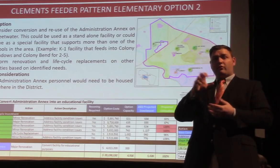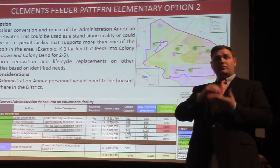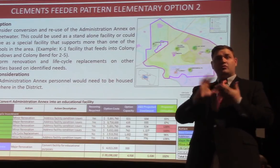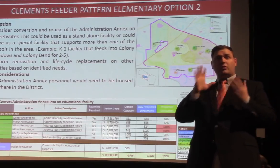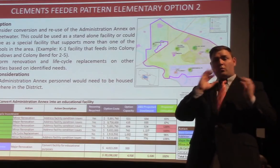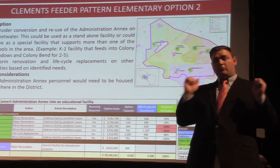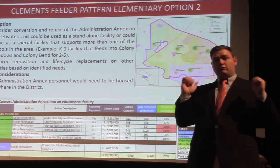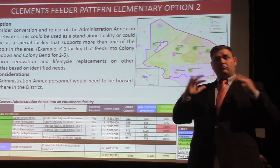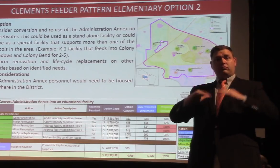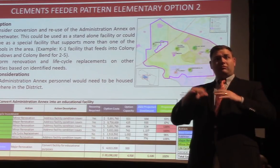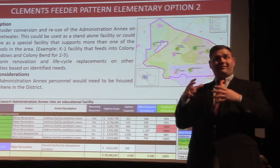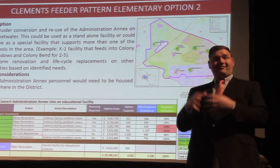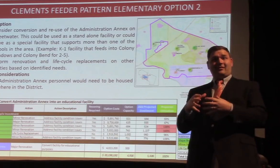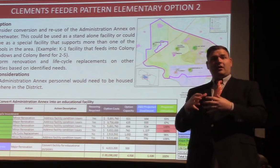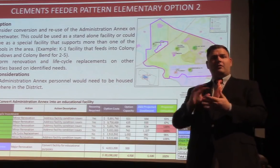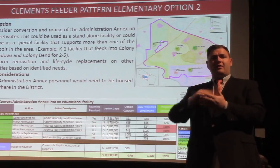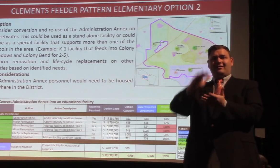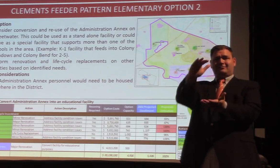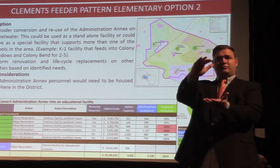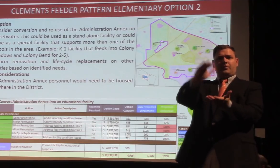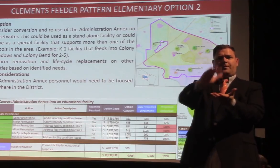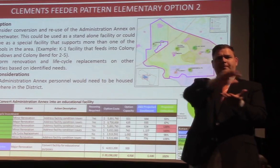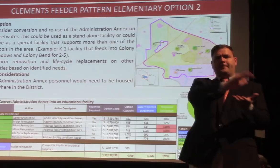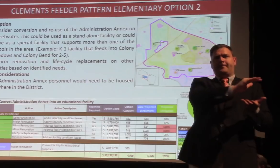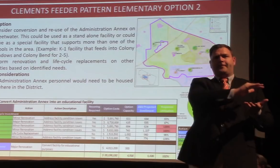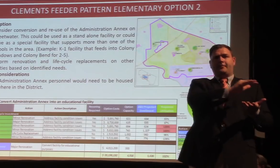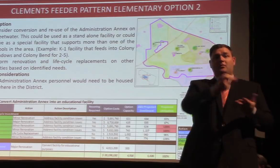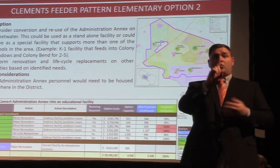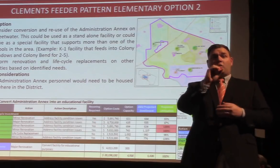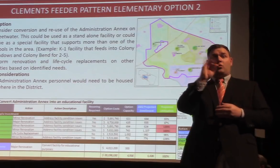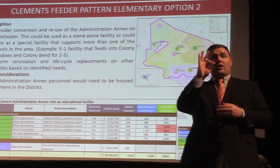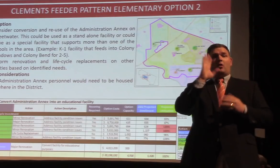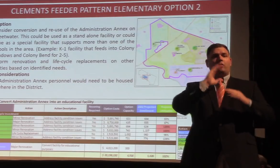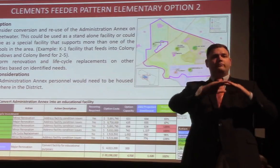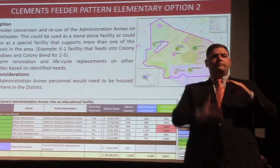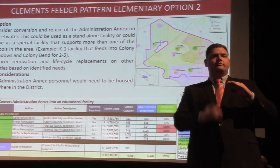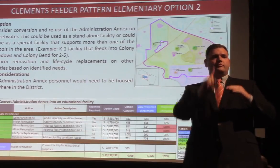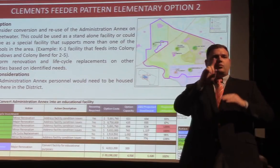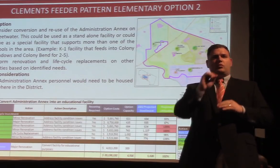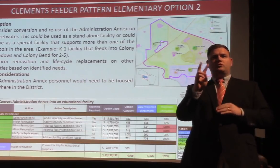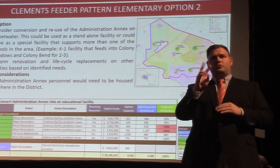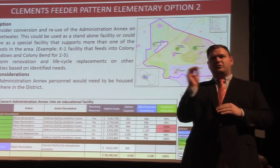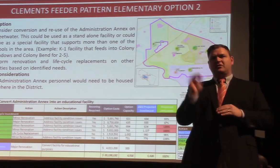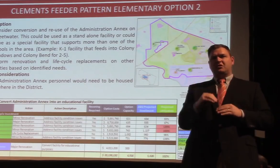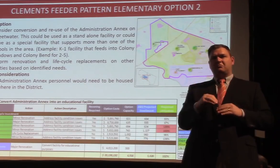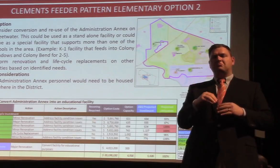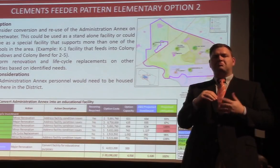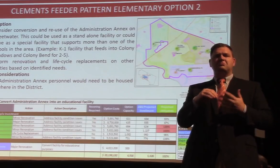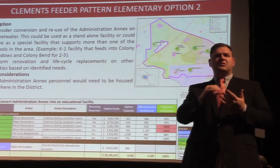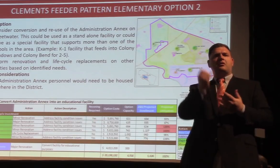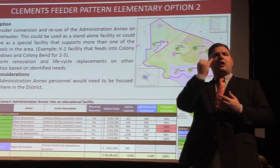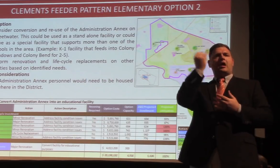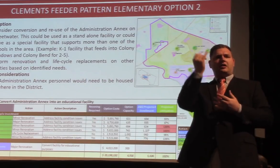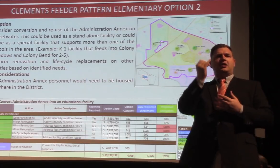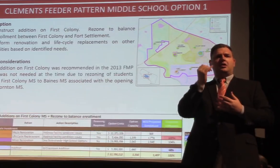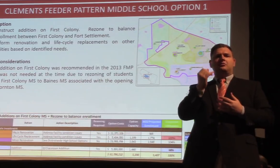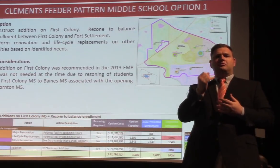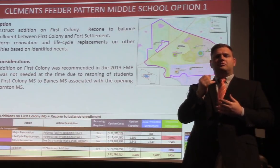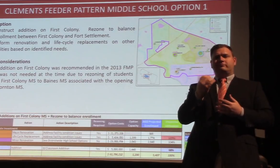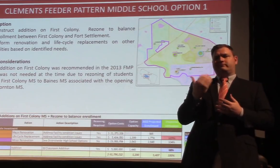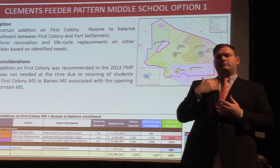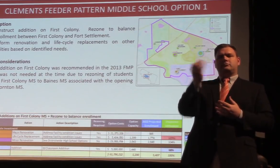utilization in the area down from 109% to 102%. So that's just another kind of outside the box option that we had.